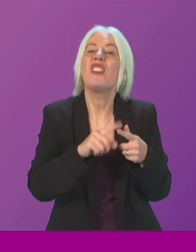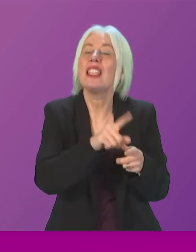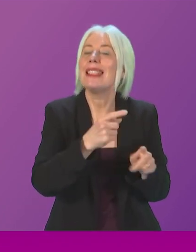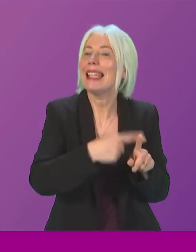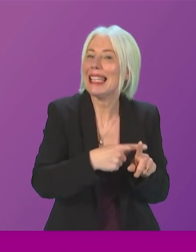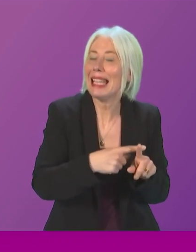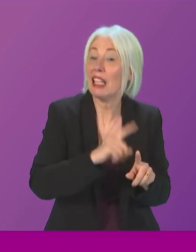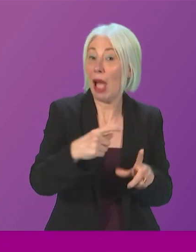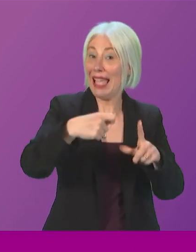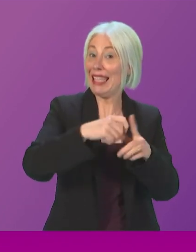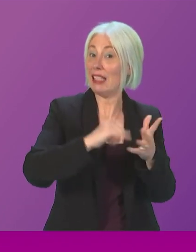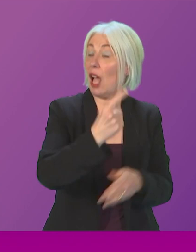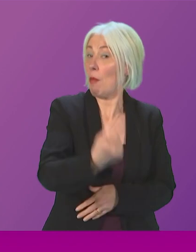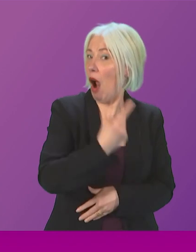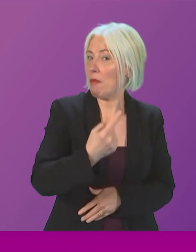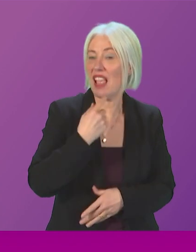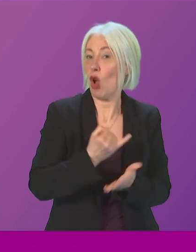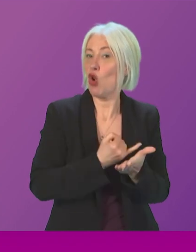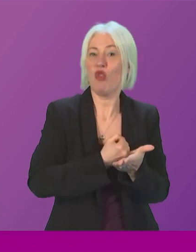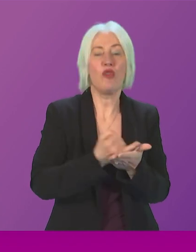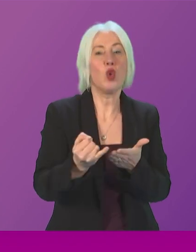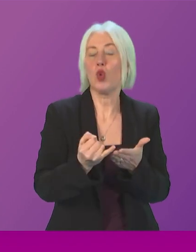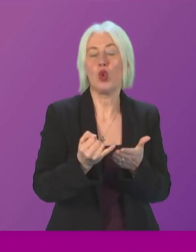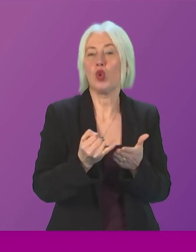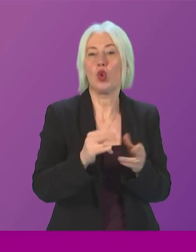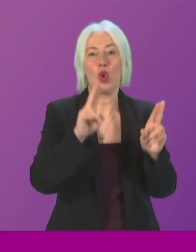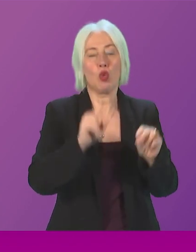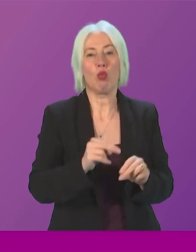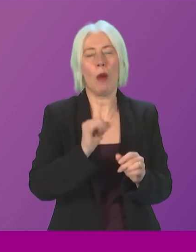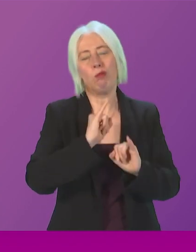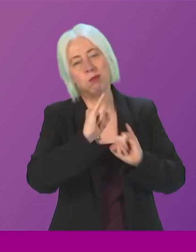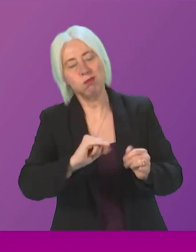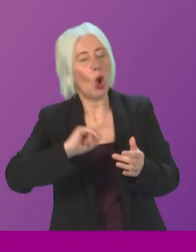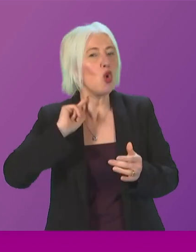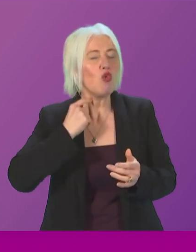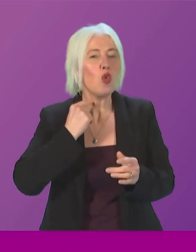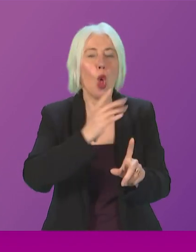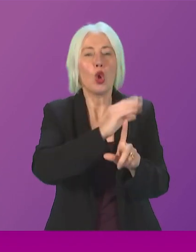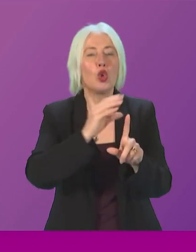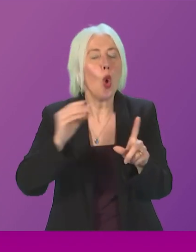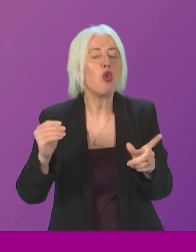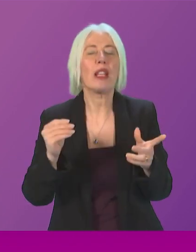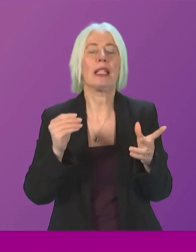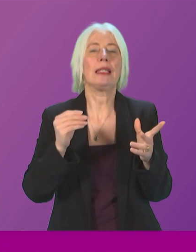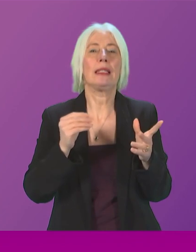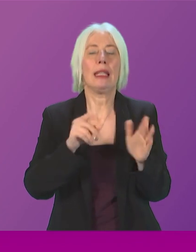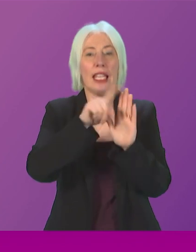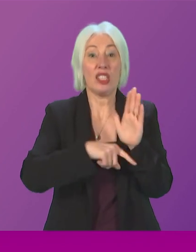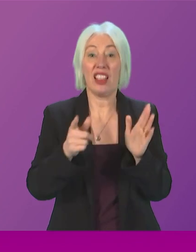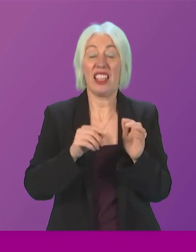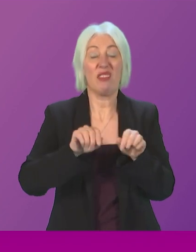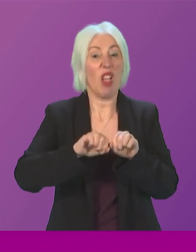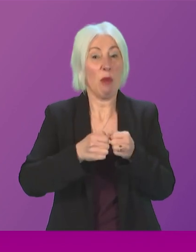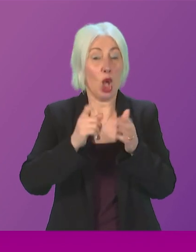is an individual who refused refused to repeal cruel Tory legislation such as the illegal migration bill.